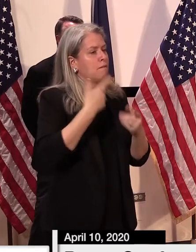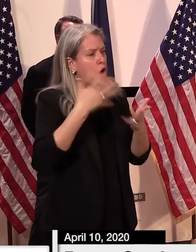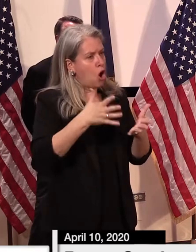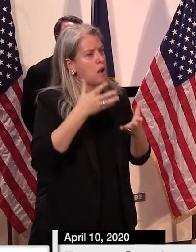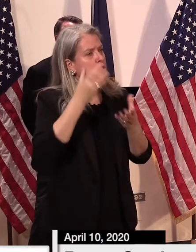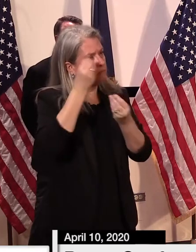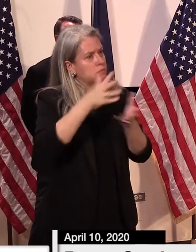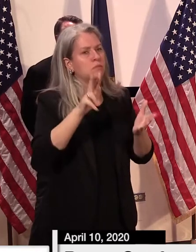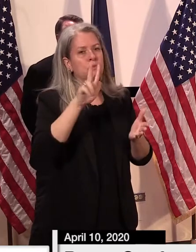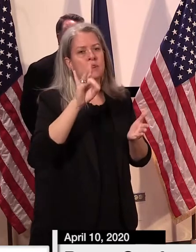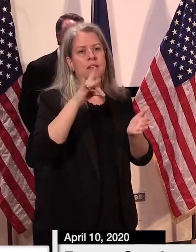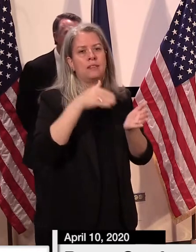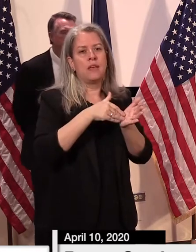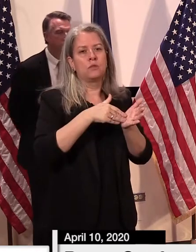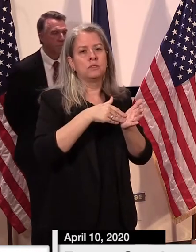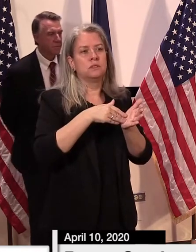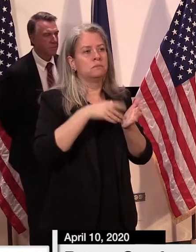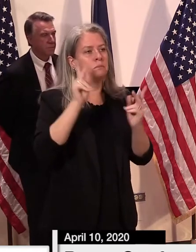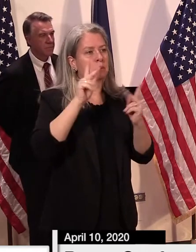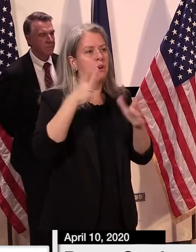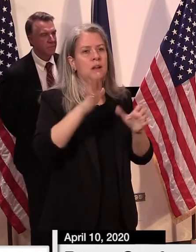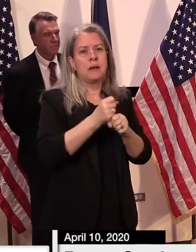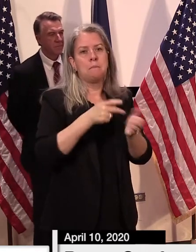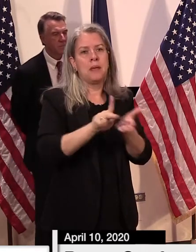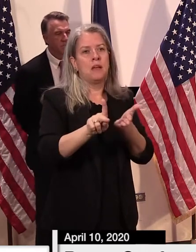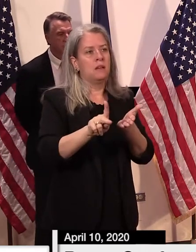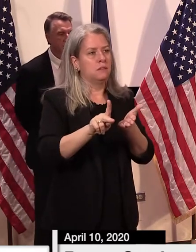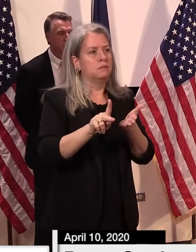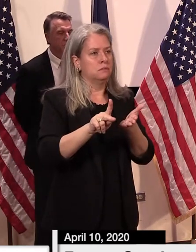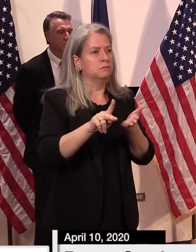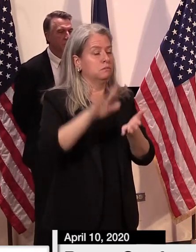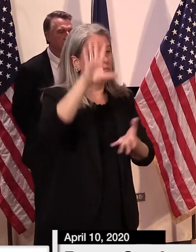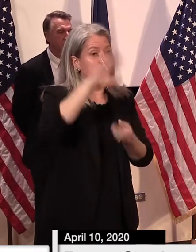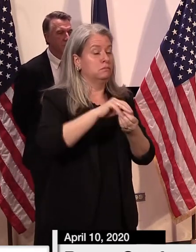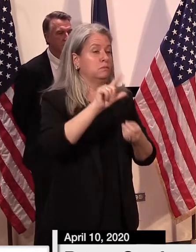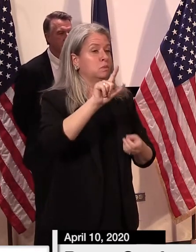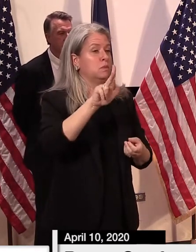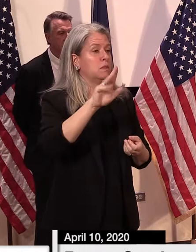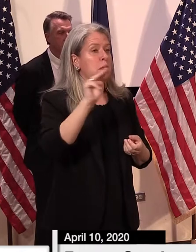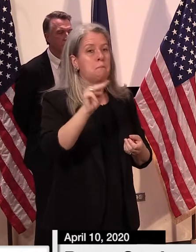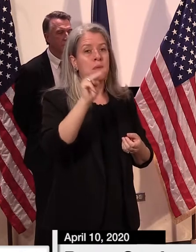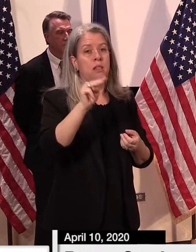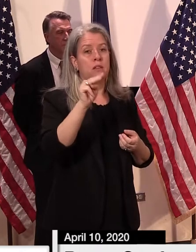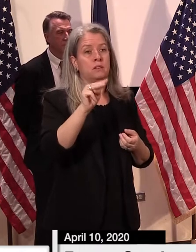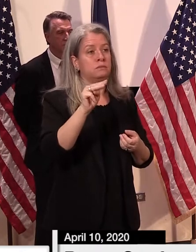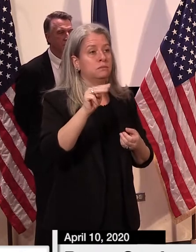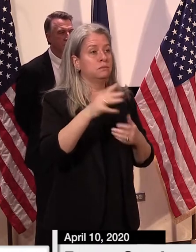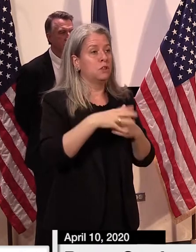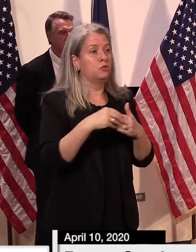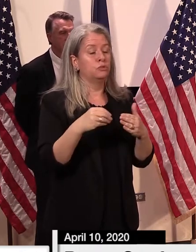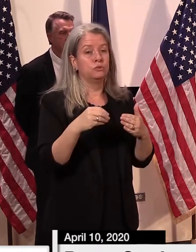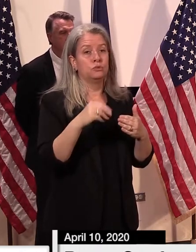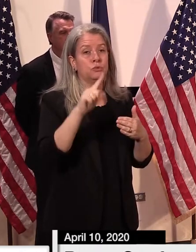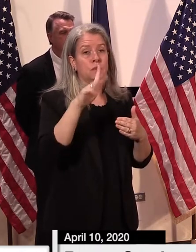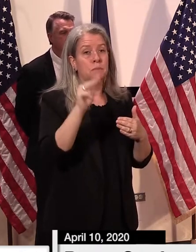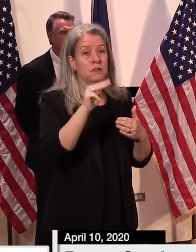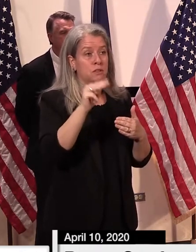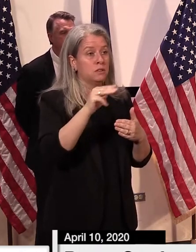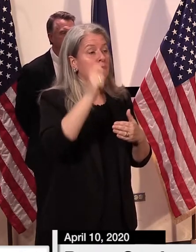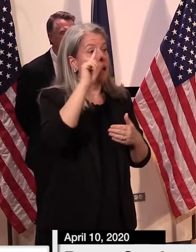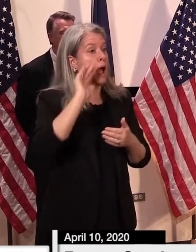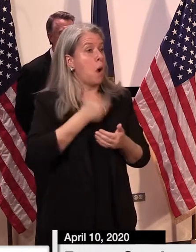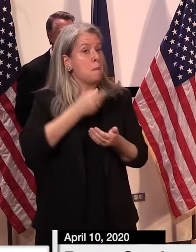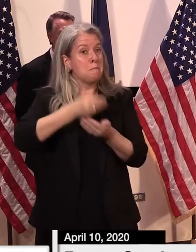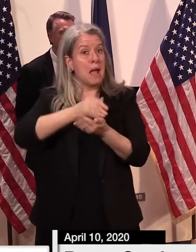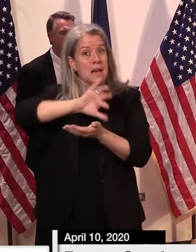,000 benefit payments in the amount of $23,300,000. Our trust fund balance